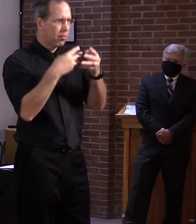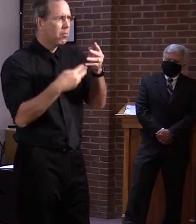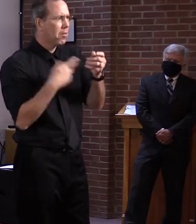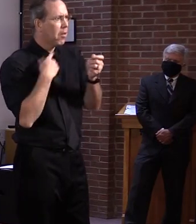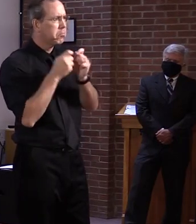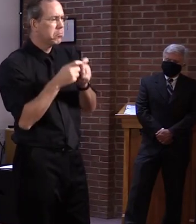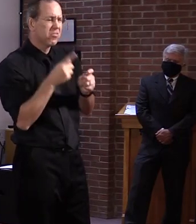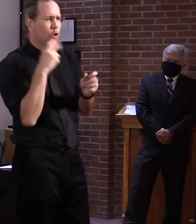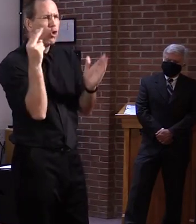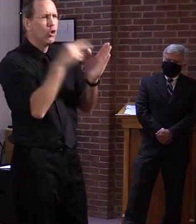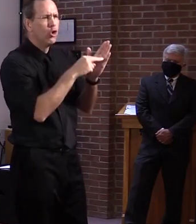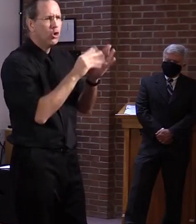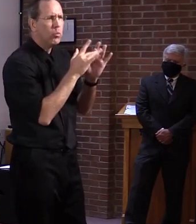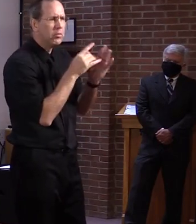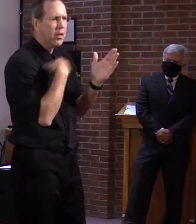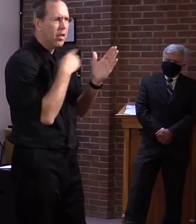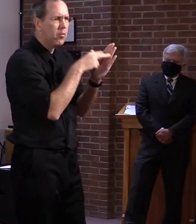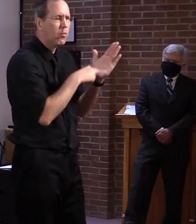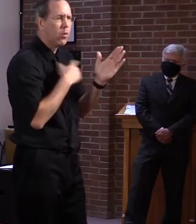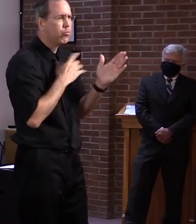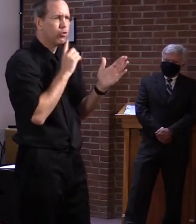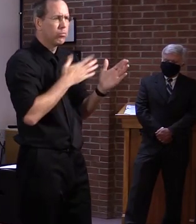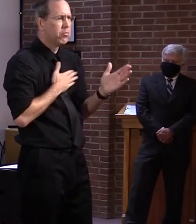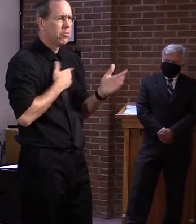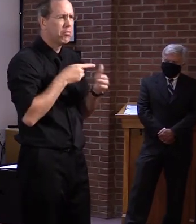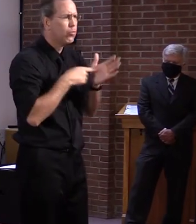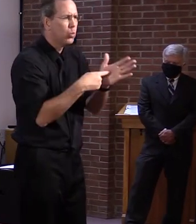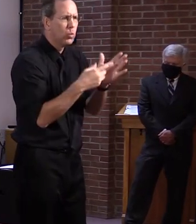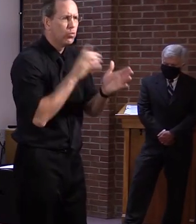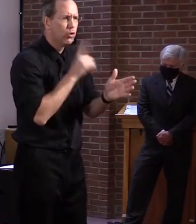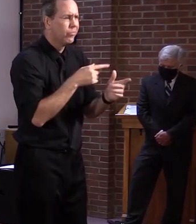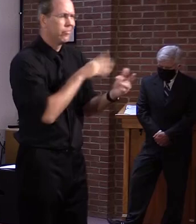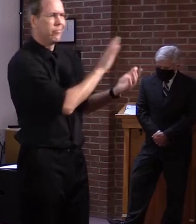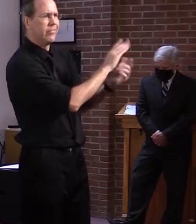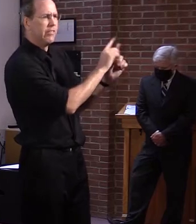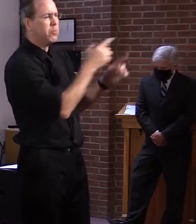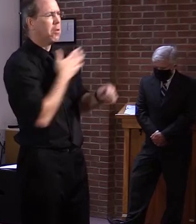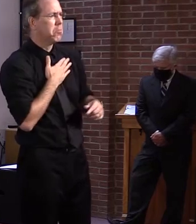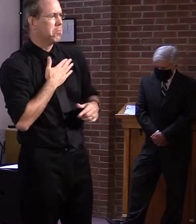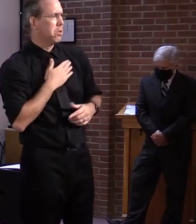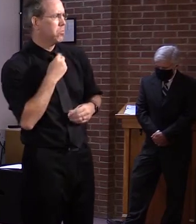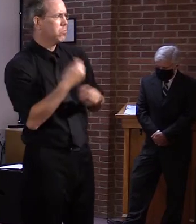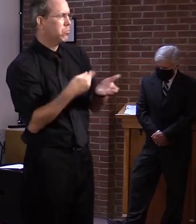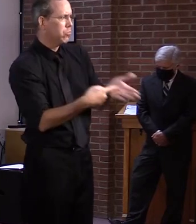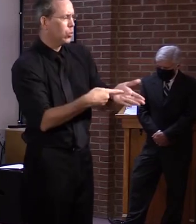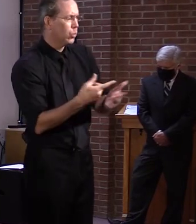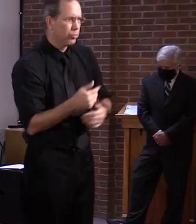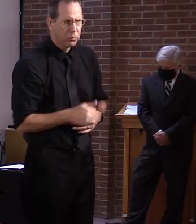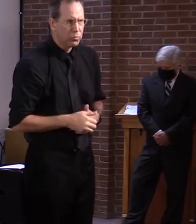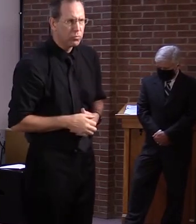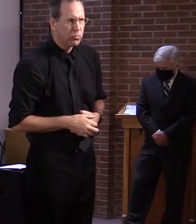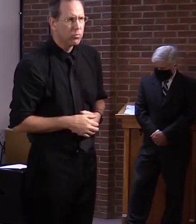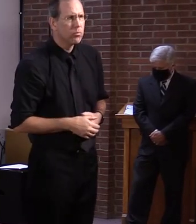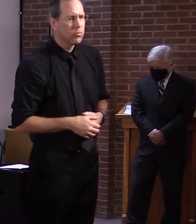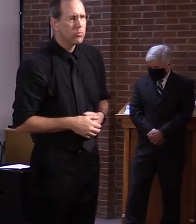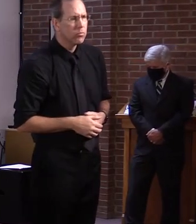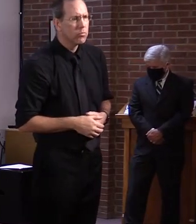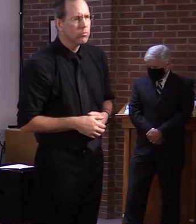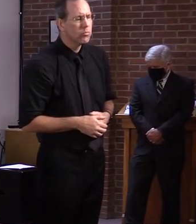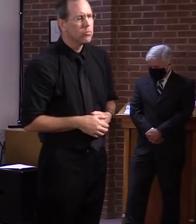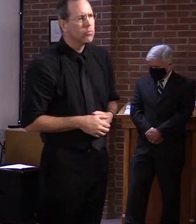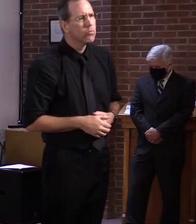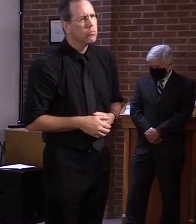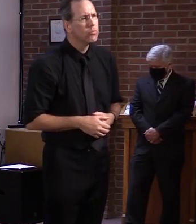And, um, uh, if you would, I'd like to know, um, from you on a, um, sort of a, uh,